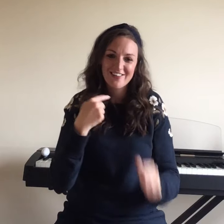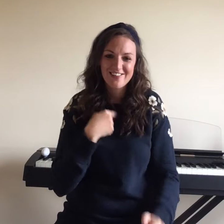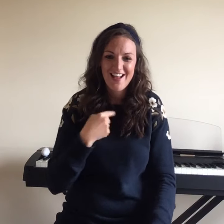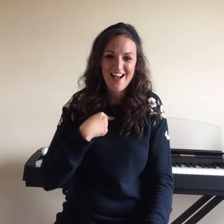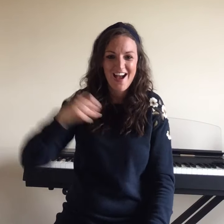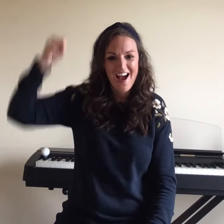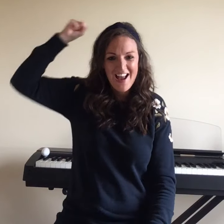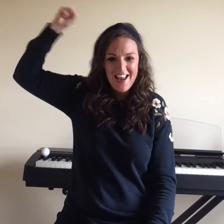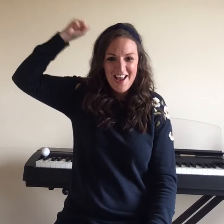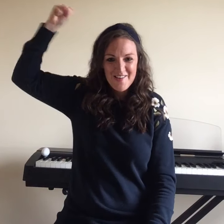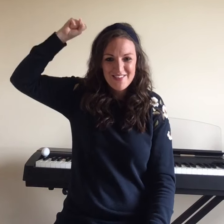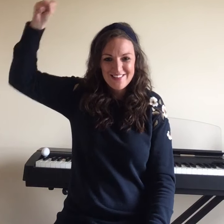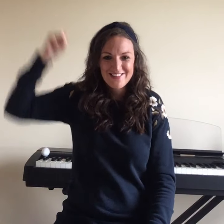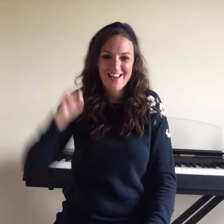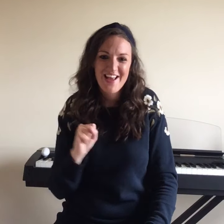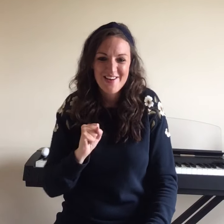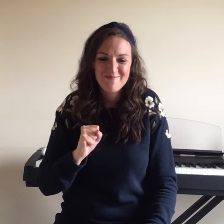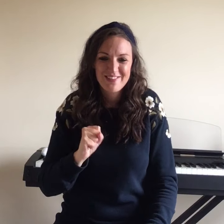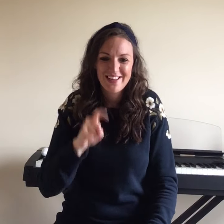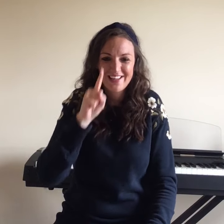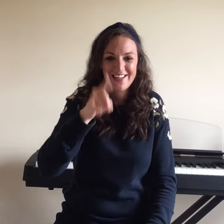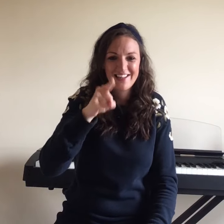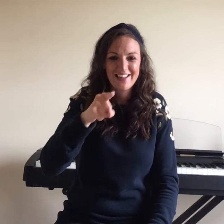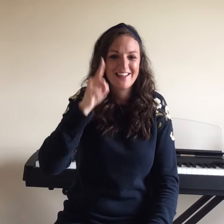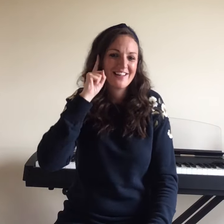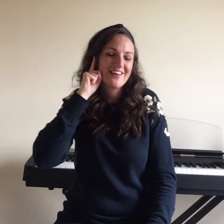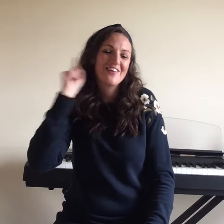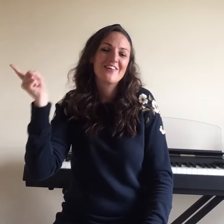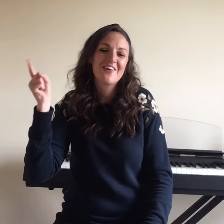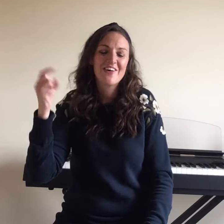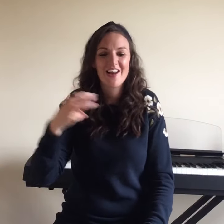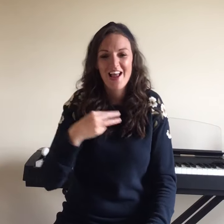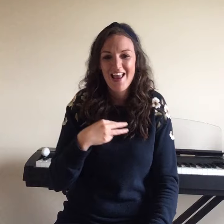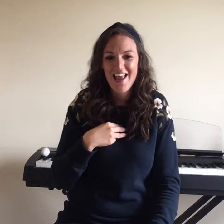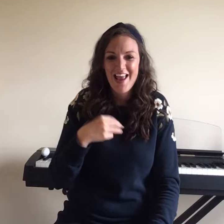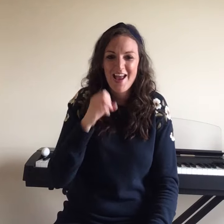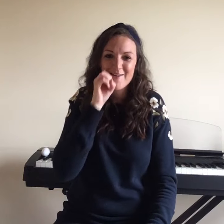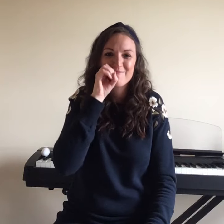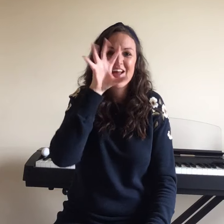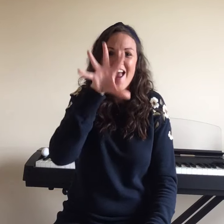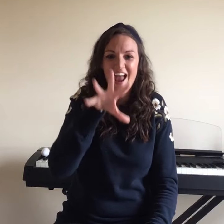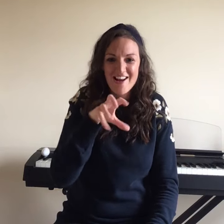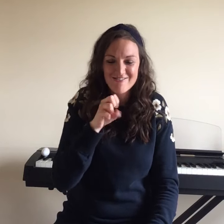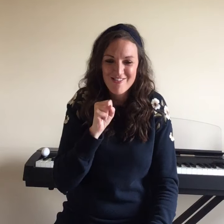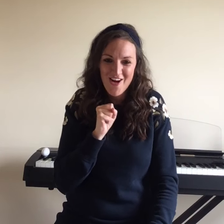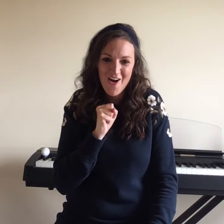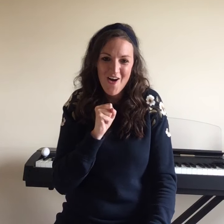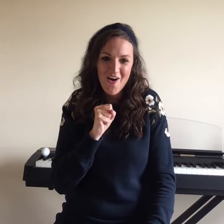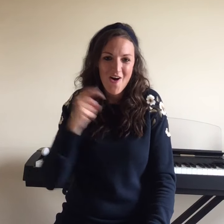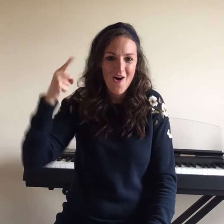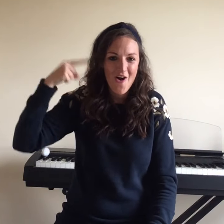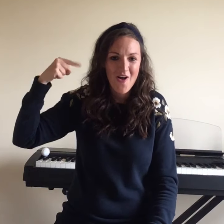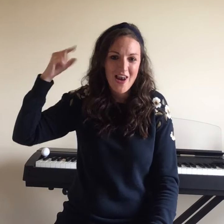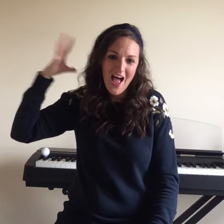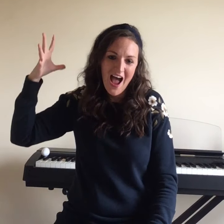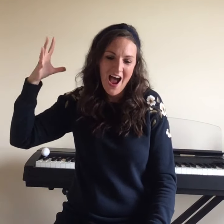Cause I am a champion Cause I you're gonna hear me wrong You're the one